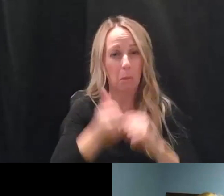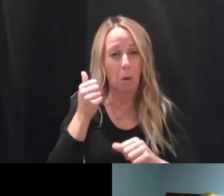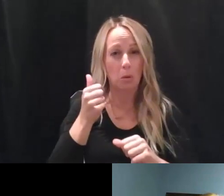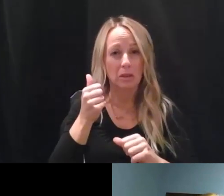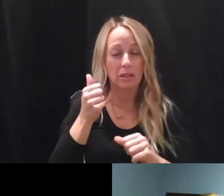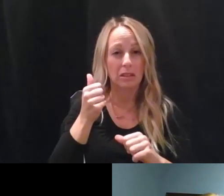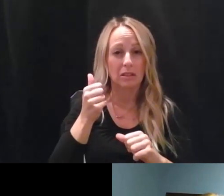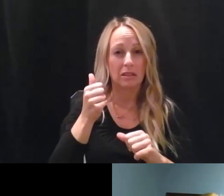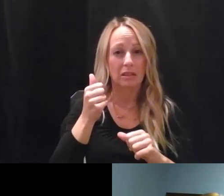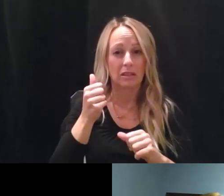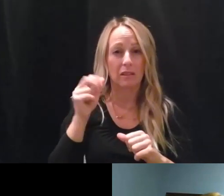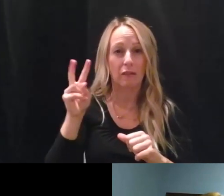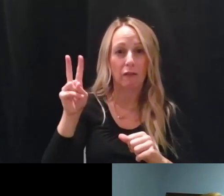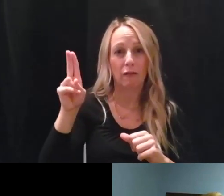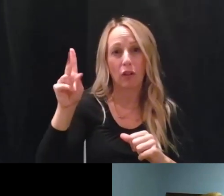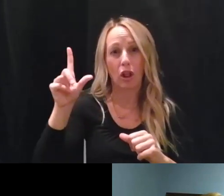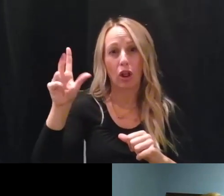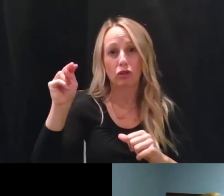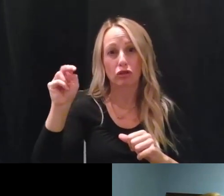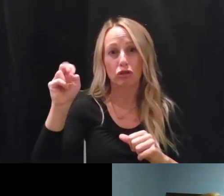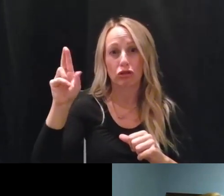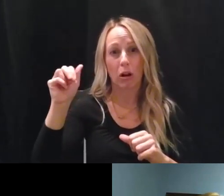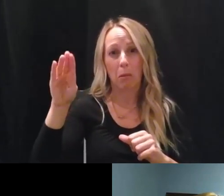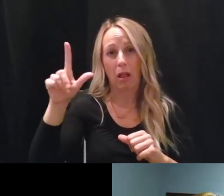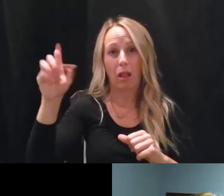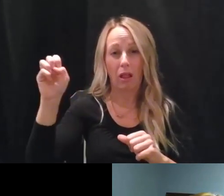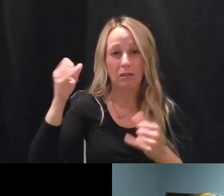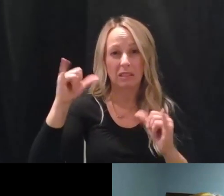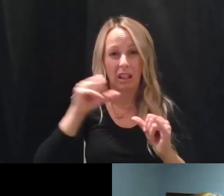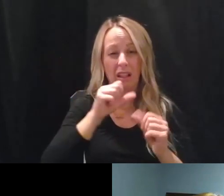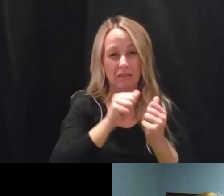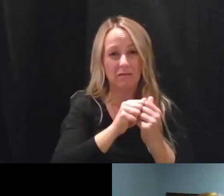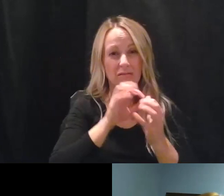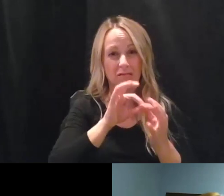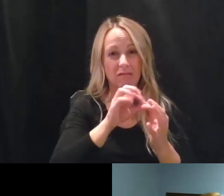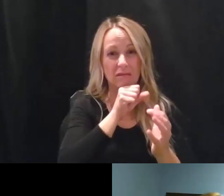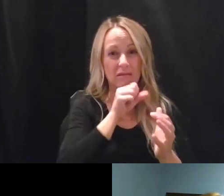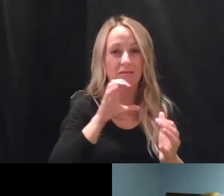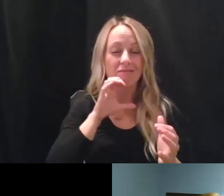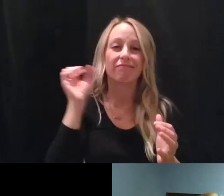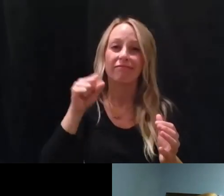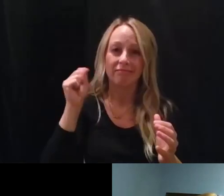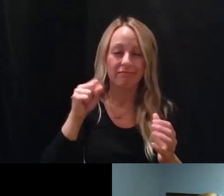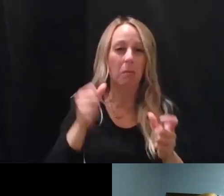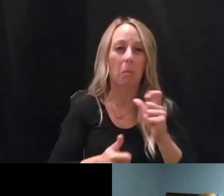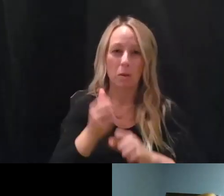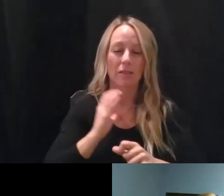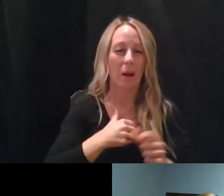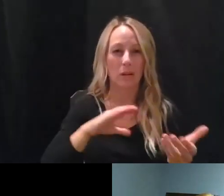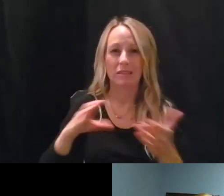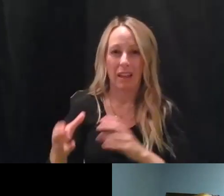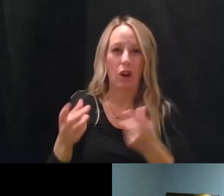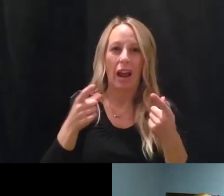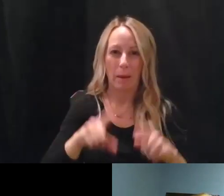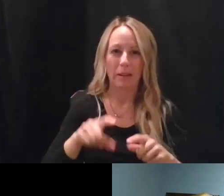Yes, you, you are very accurate there. Most of our deaths, unfortunately, have been in long-term care facilities. And it